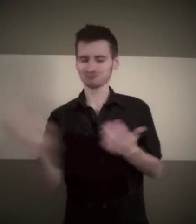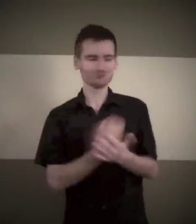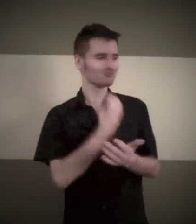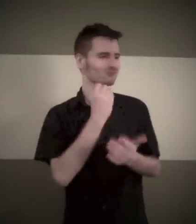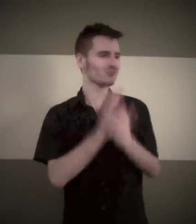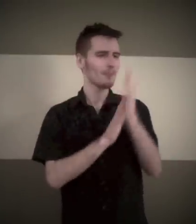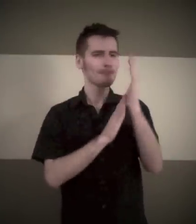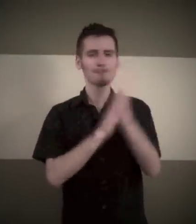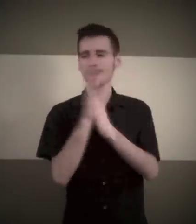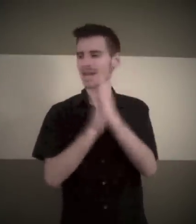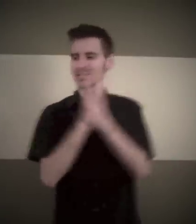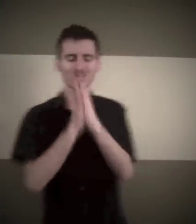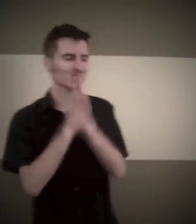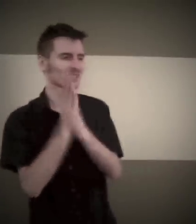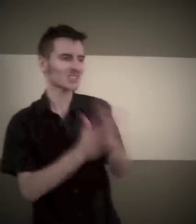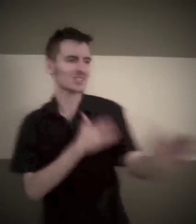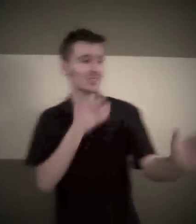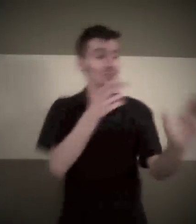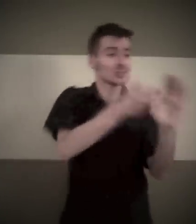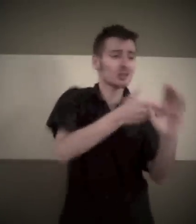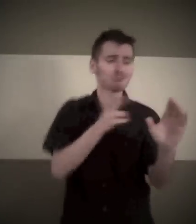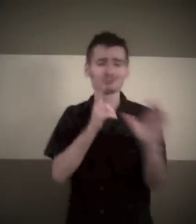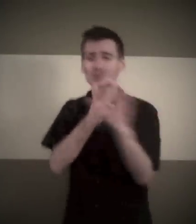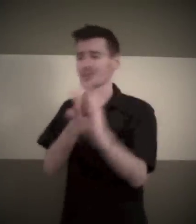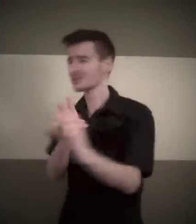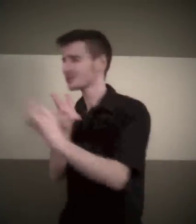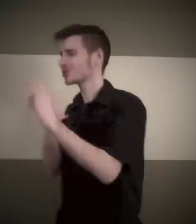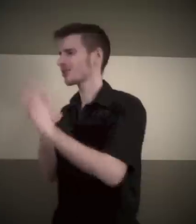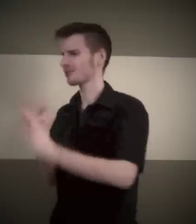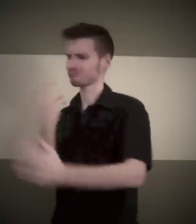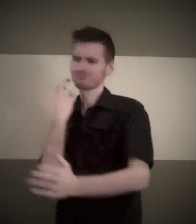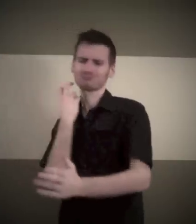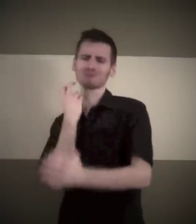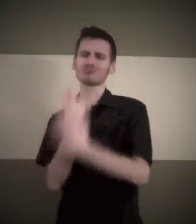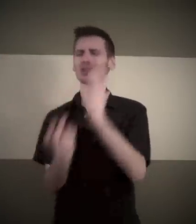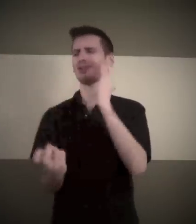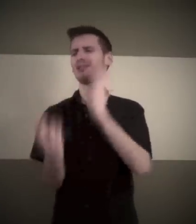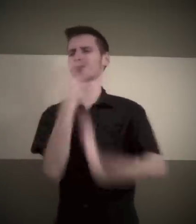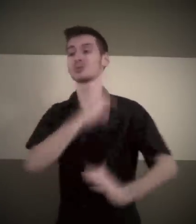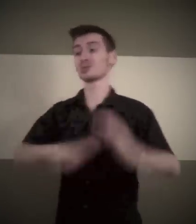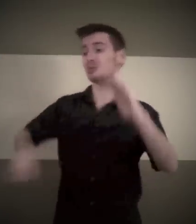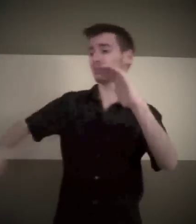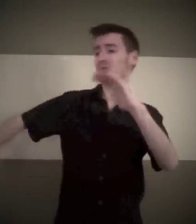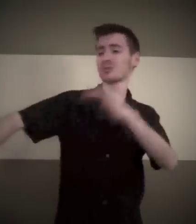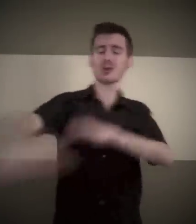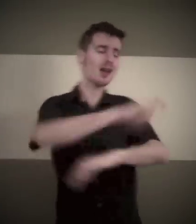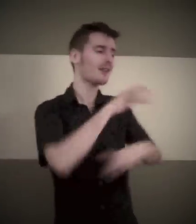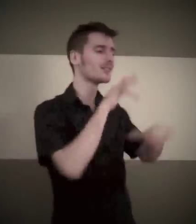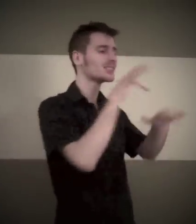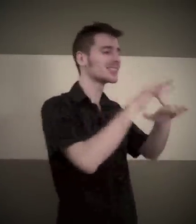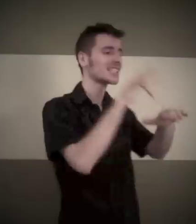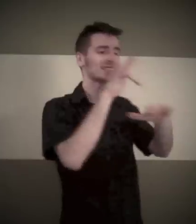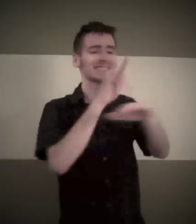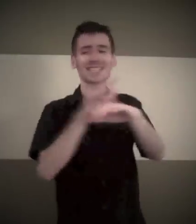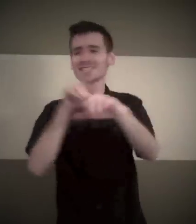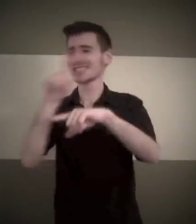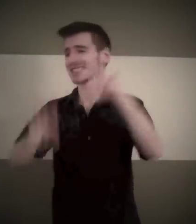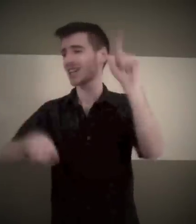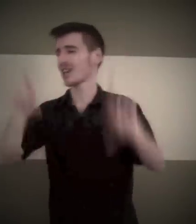I owned every second that this world could give I saw so many places, the things that I